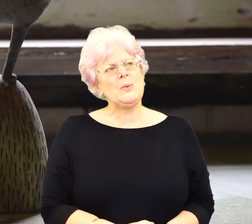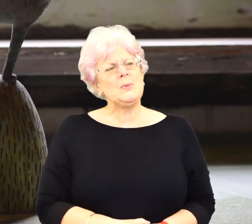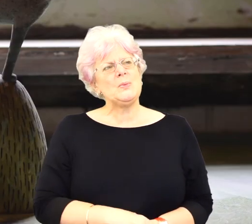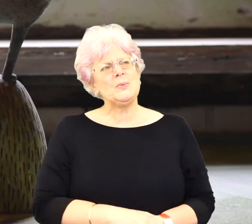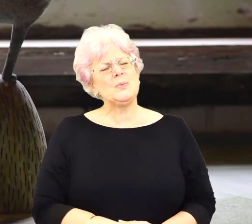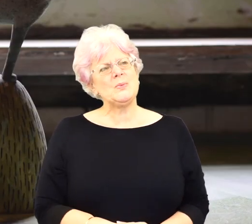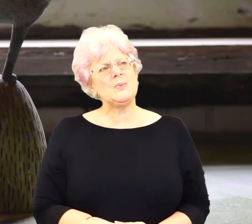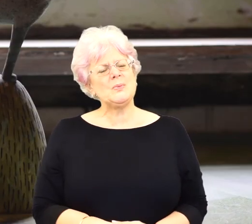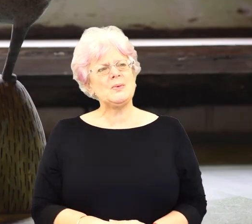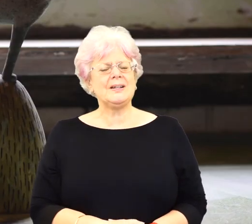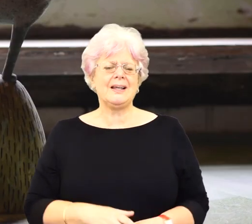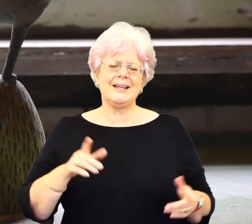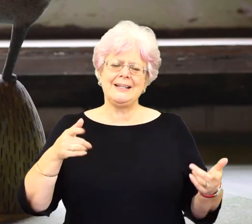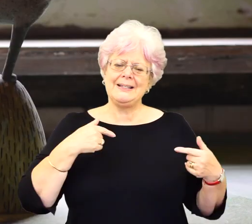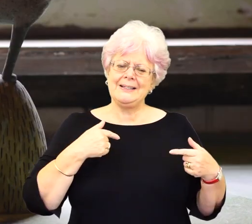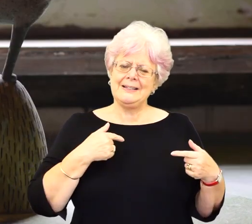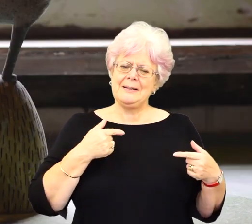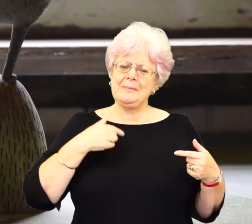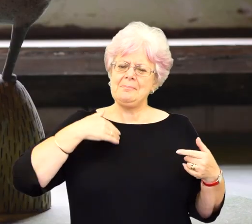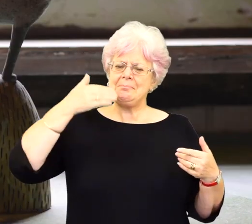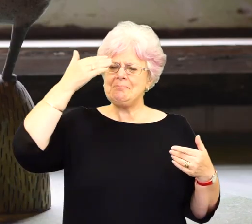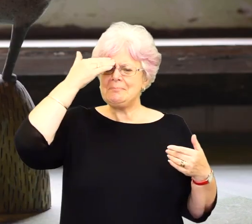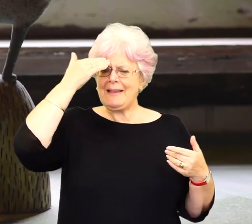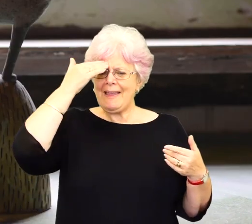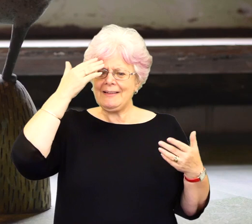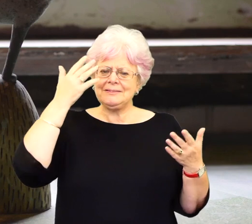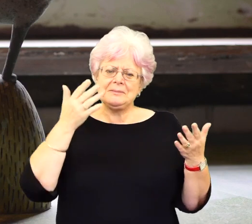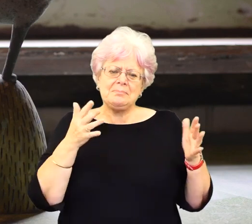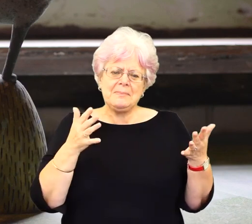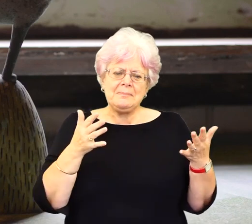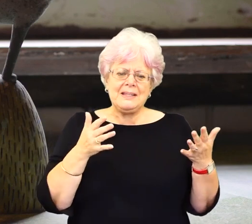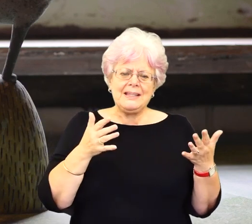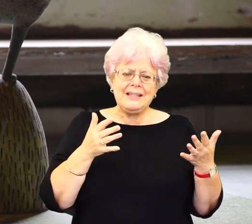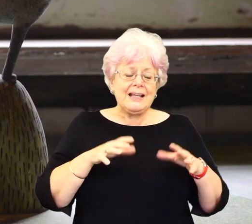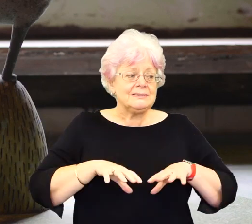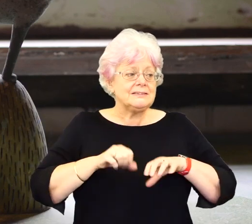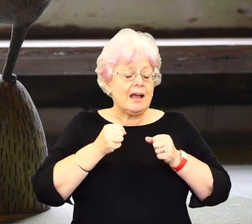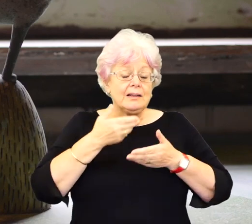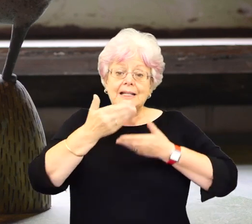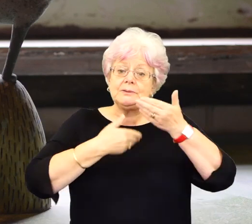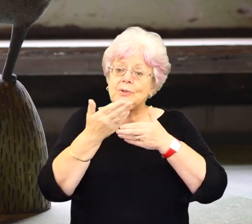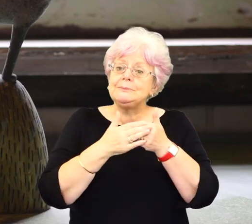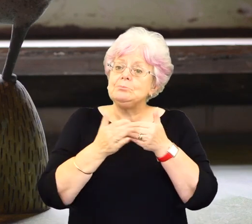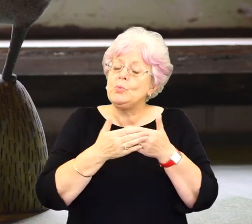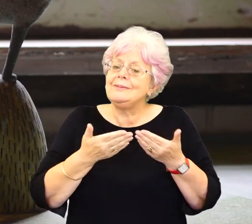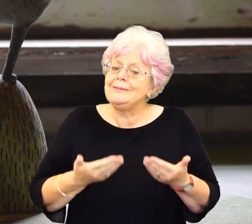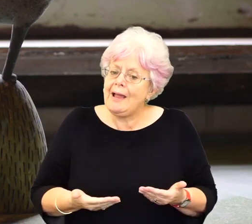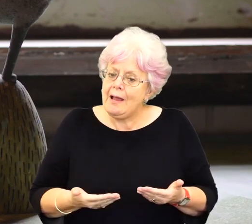stage, no. I think it was more just, in my head, I would, I don't think I found a way to express it. Perhaps even, I think I'm starting to express it